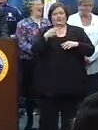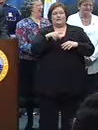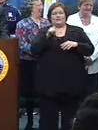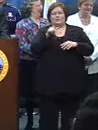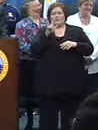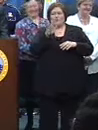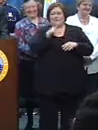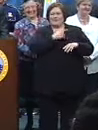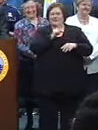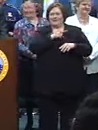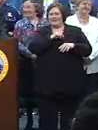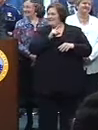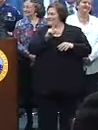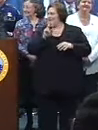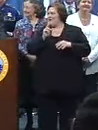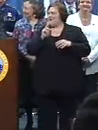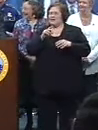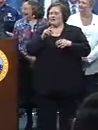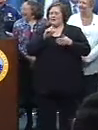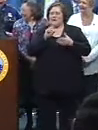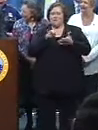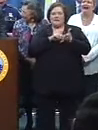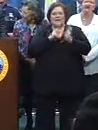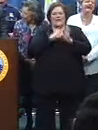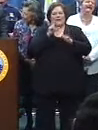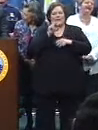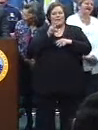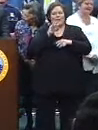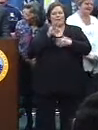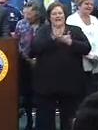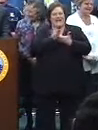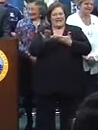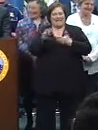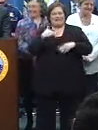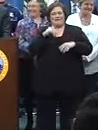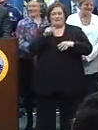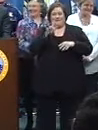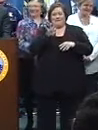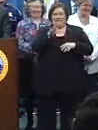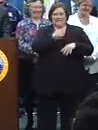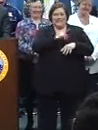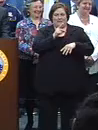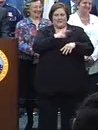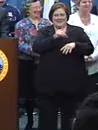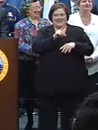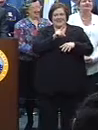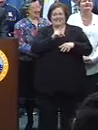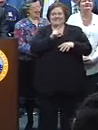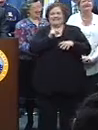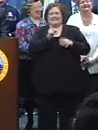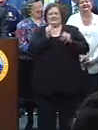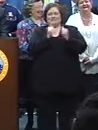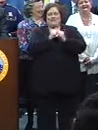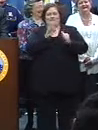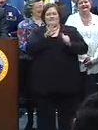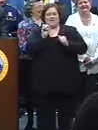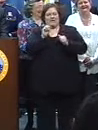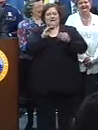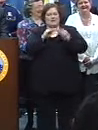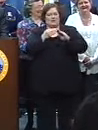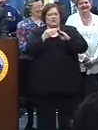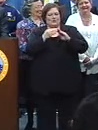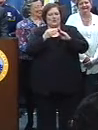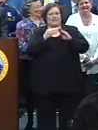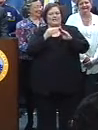24 deputies. The The crew of clean. We had 24 deputies along with 40 community service